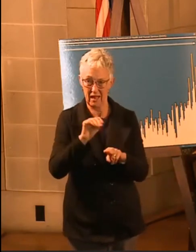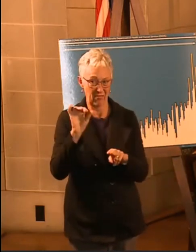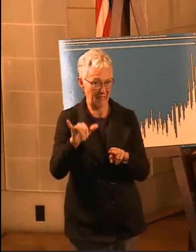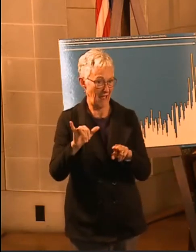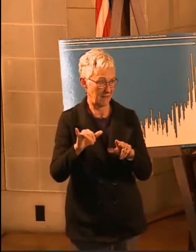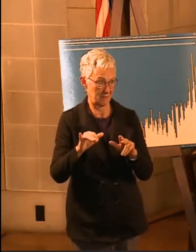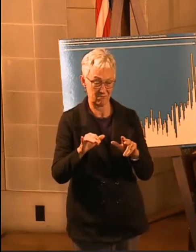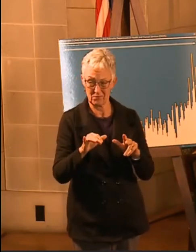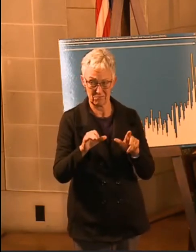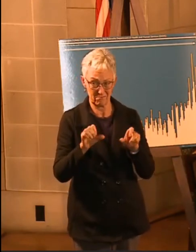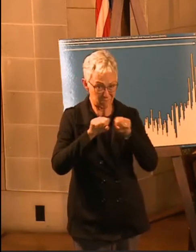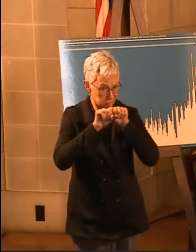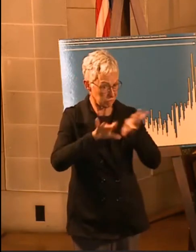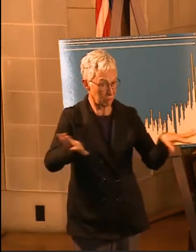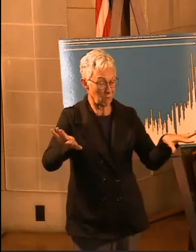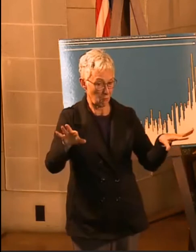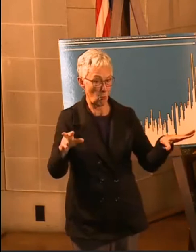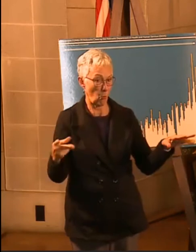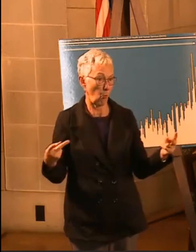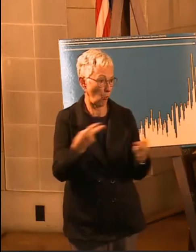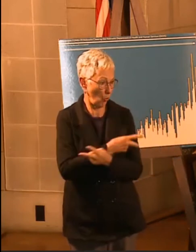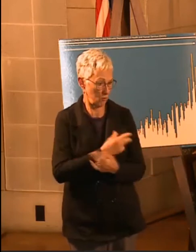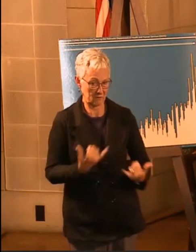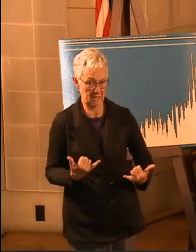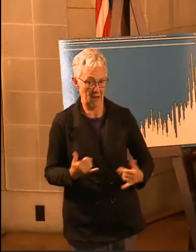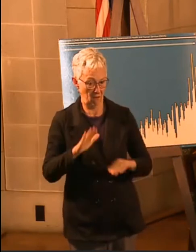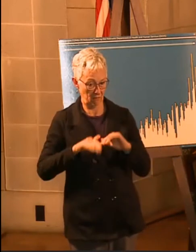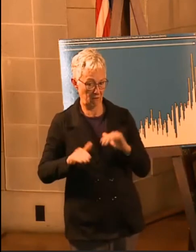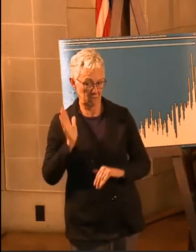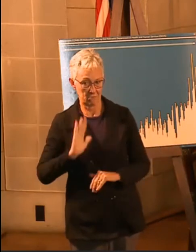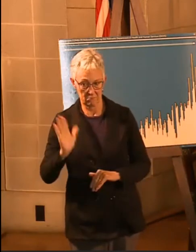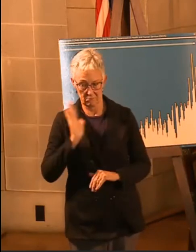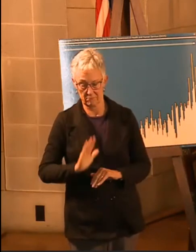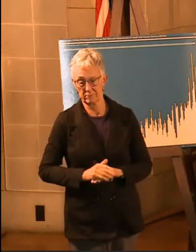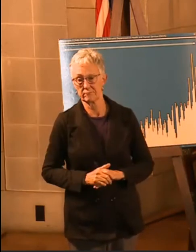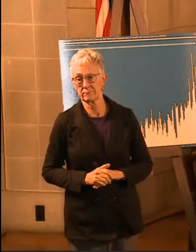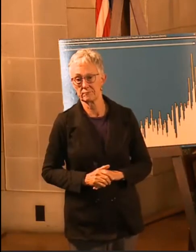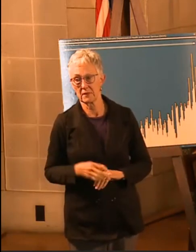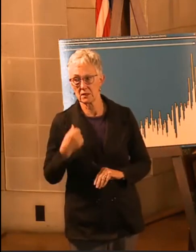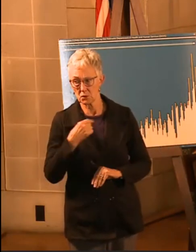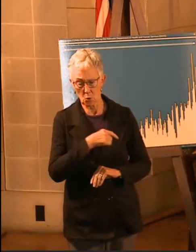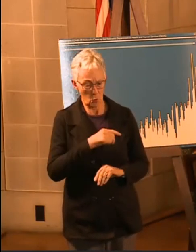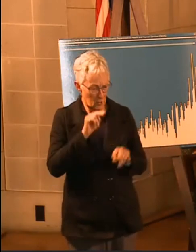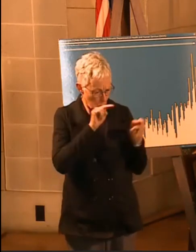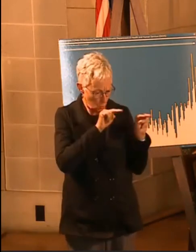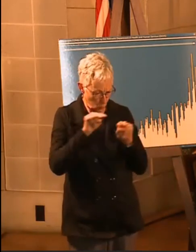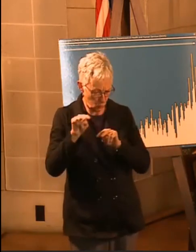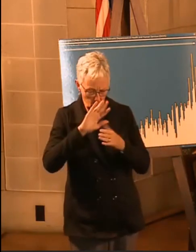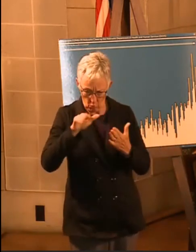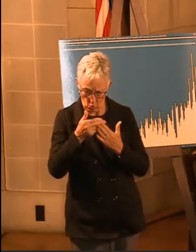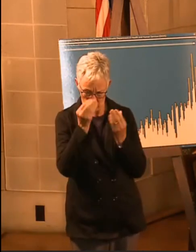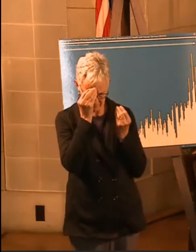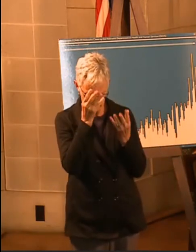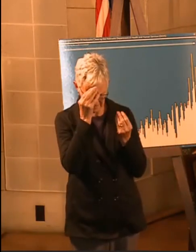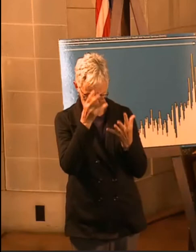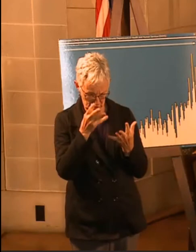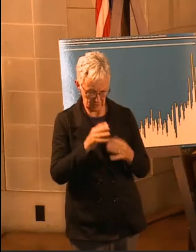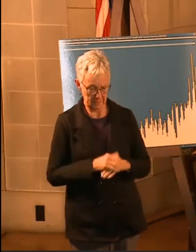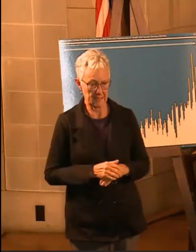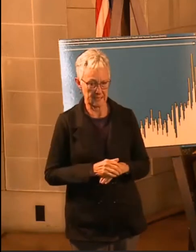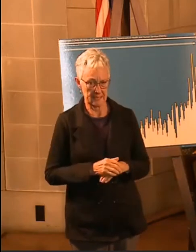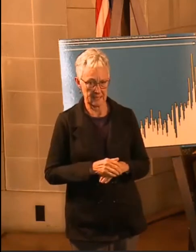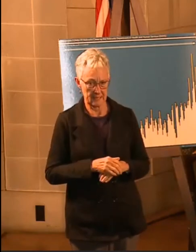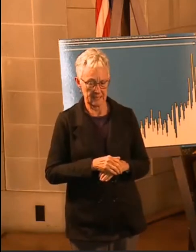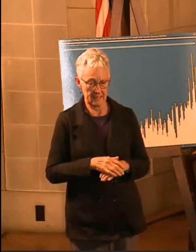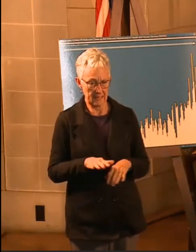very widely. So as we look at the contact tracing data, what we see is that, and I'm